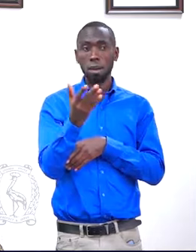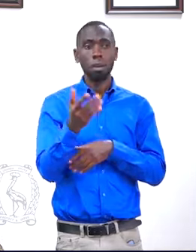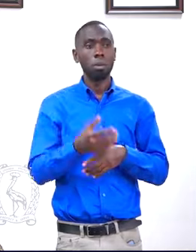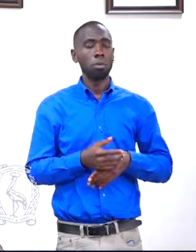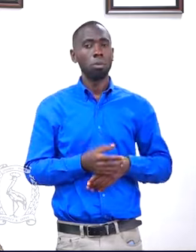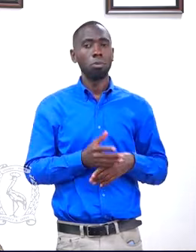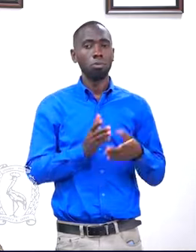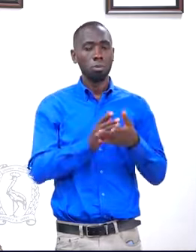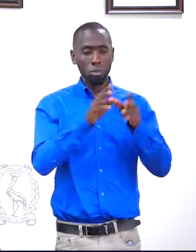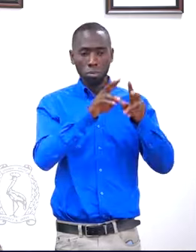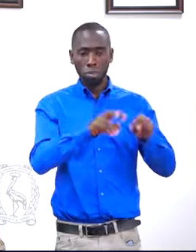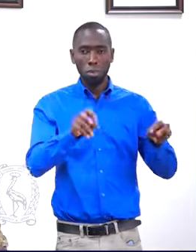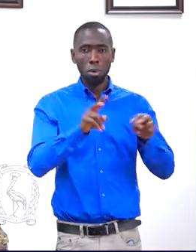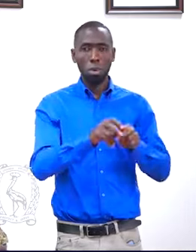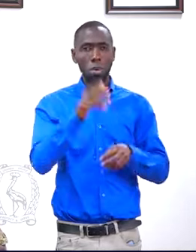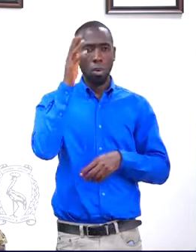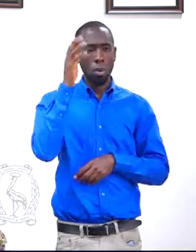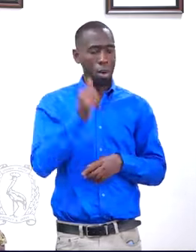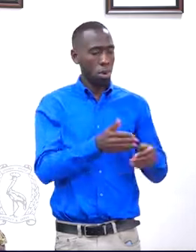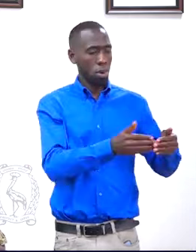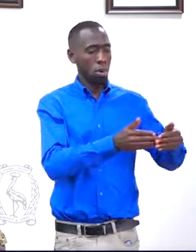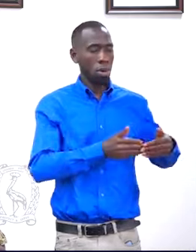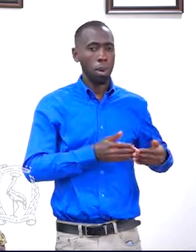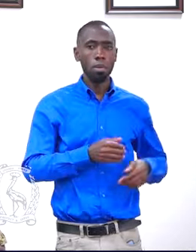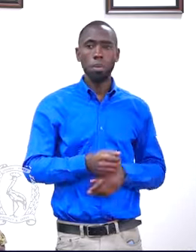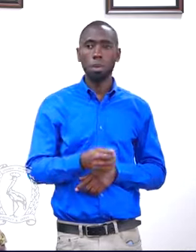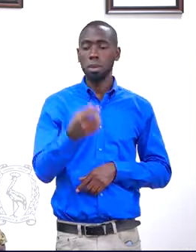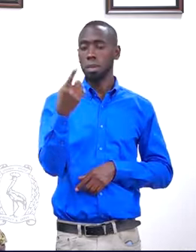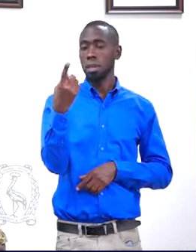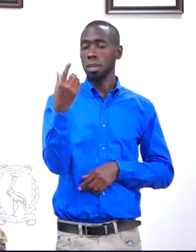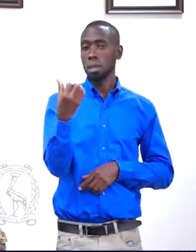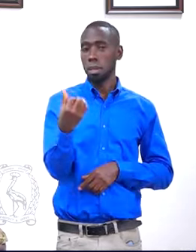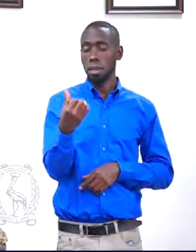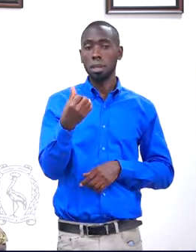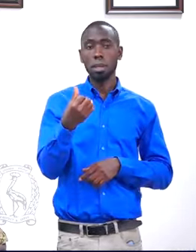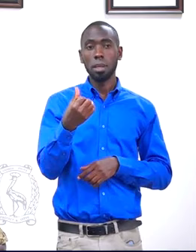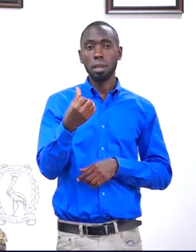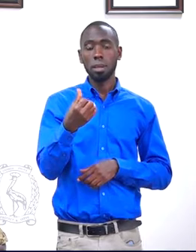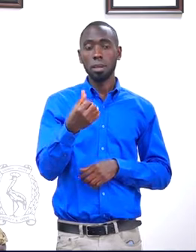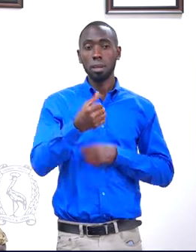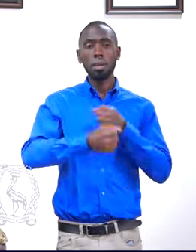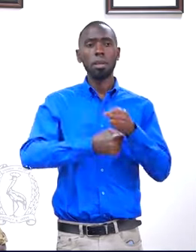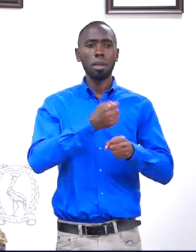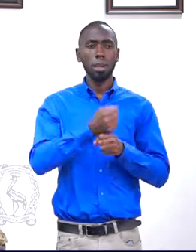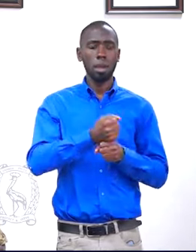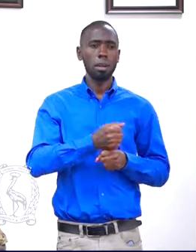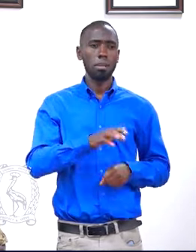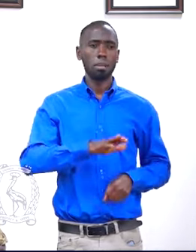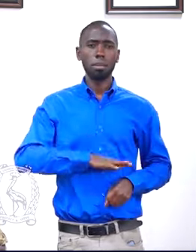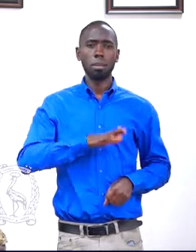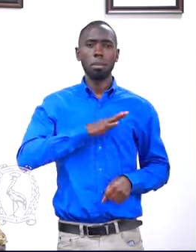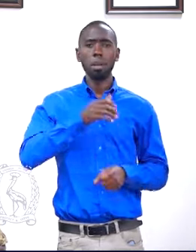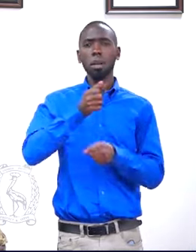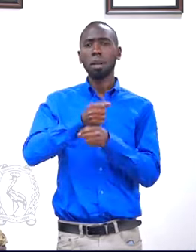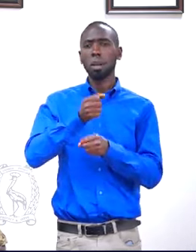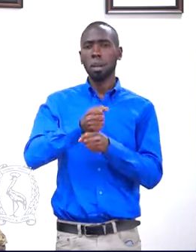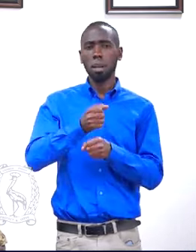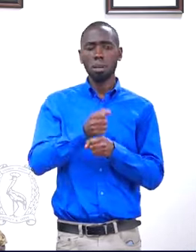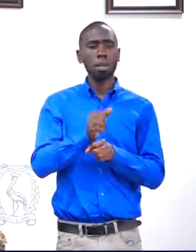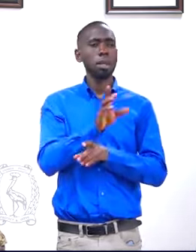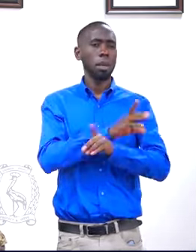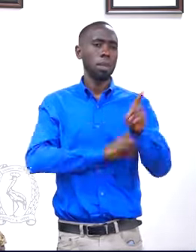defilement of a 16-year-old disabled victim, and our